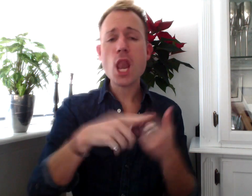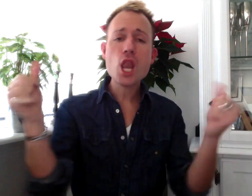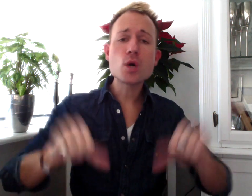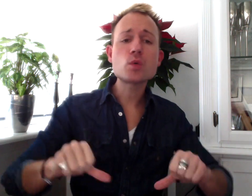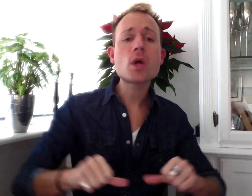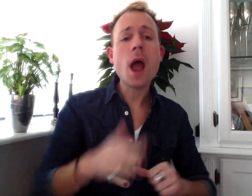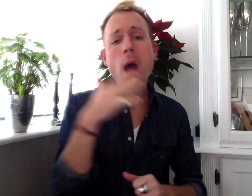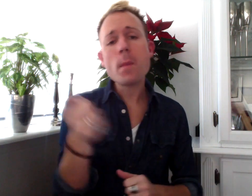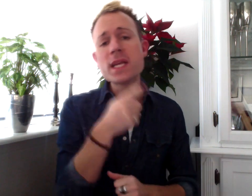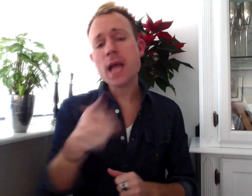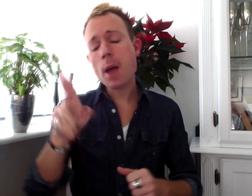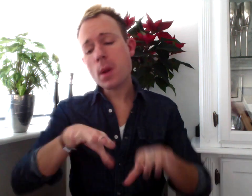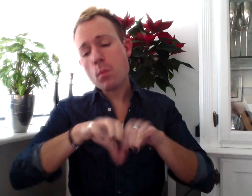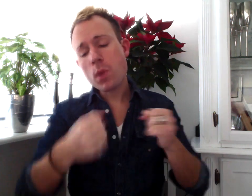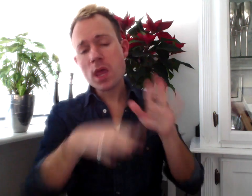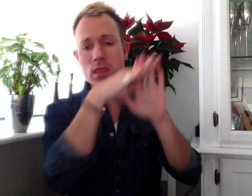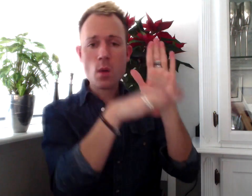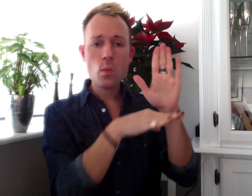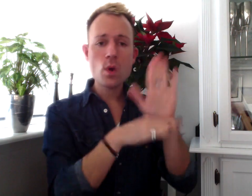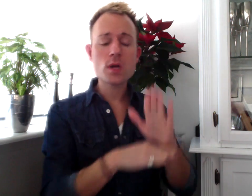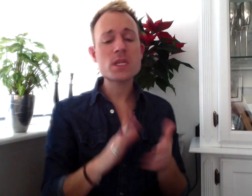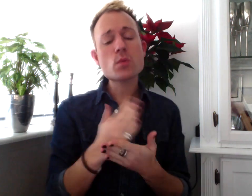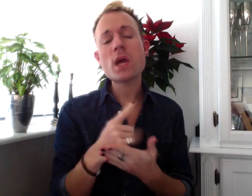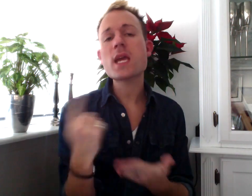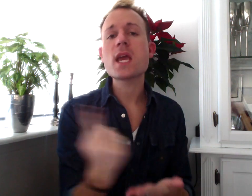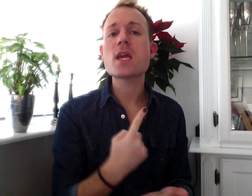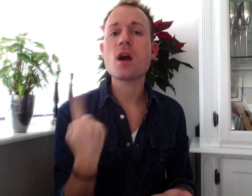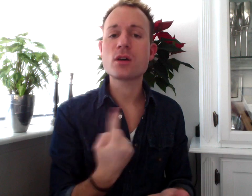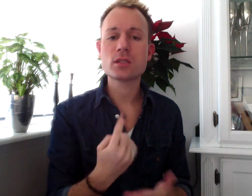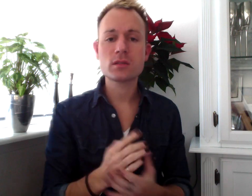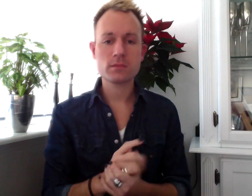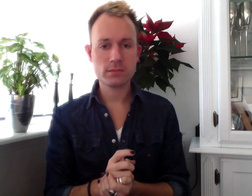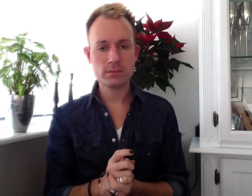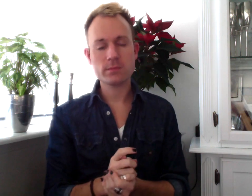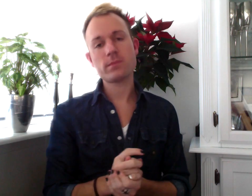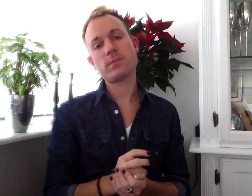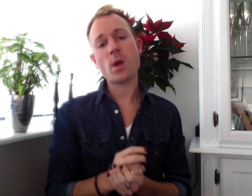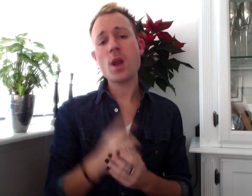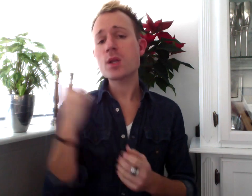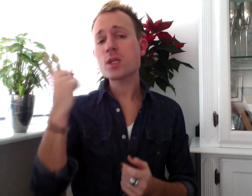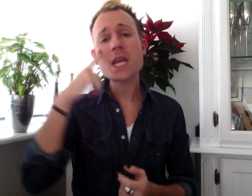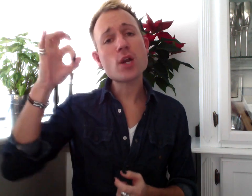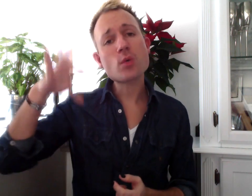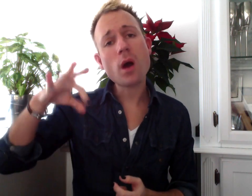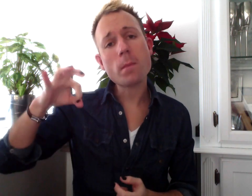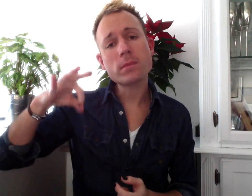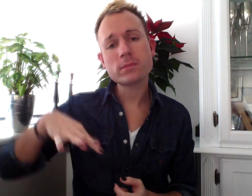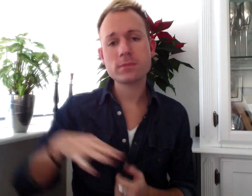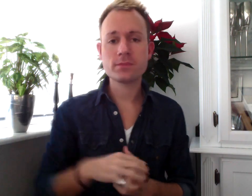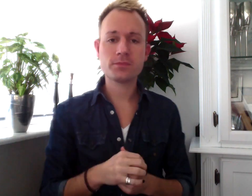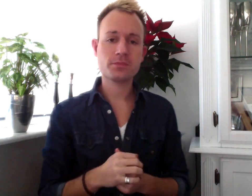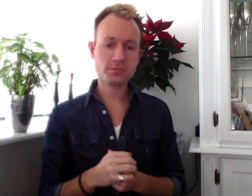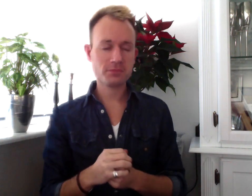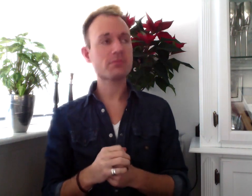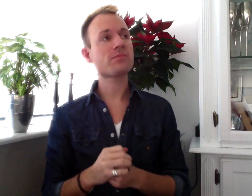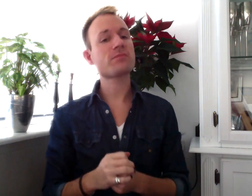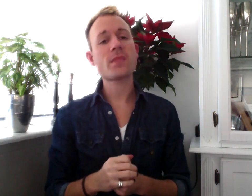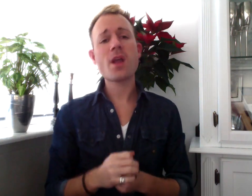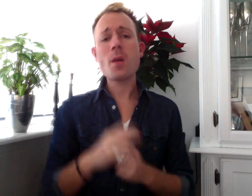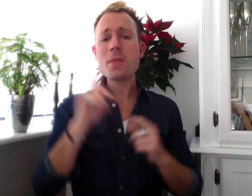lose? How many times can we break the rules between us? Only teardrops. How many times